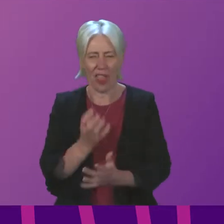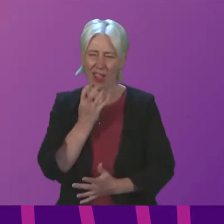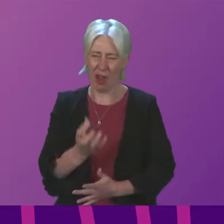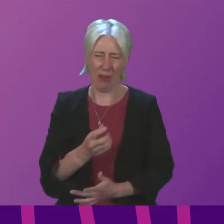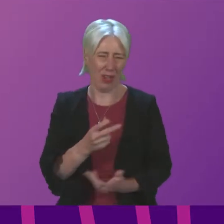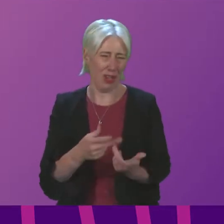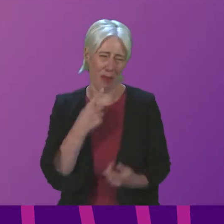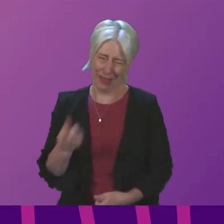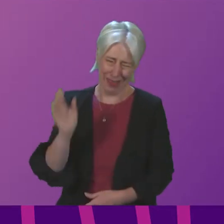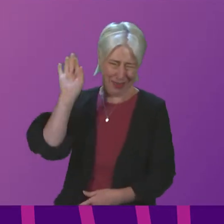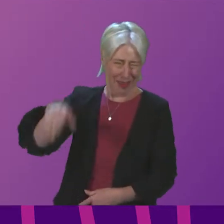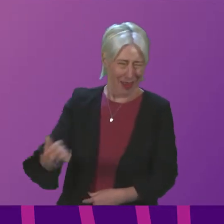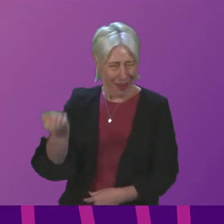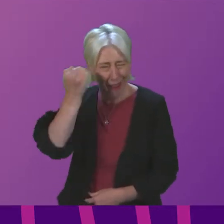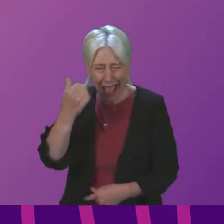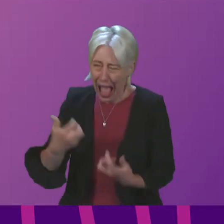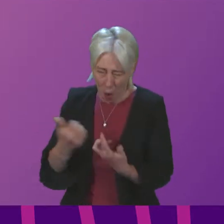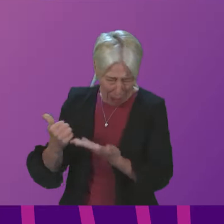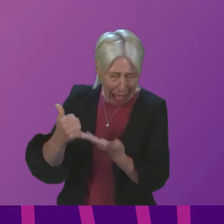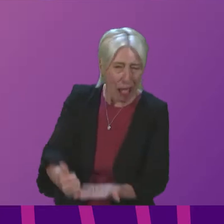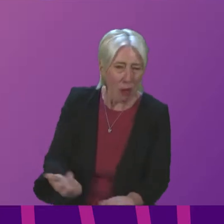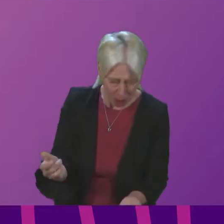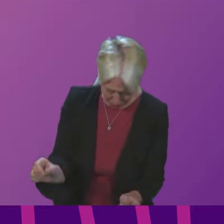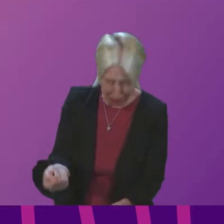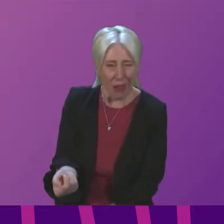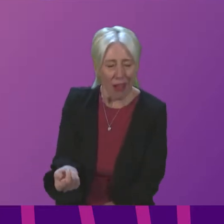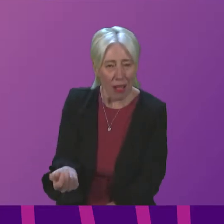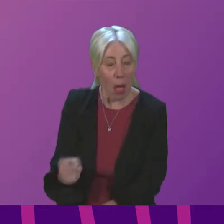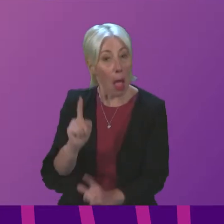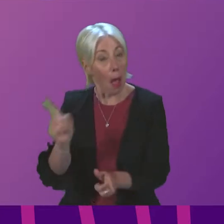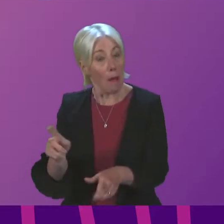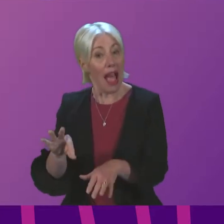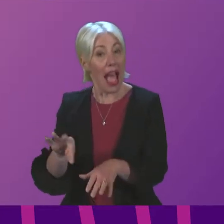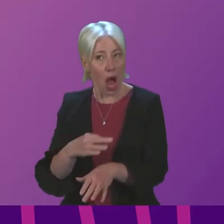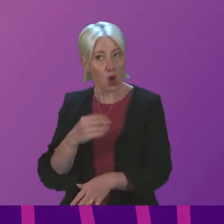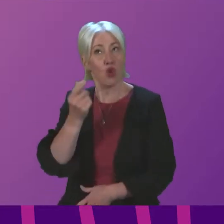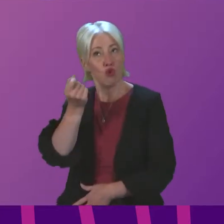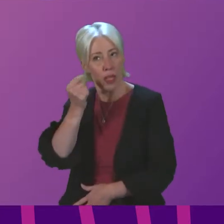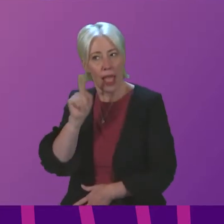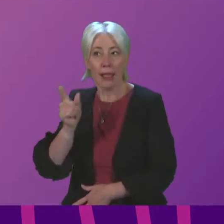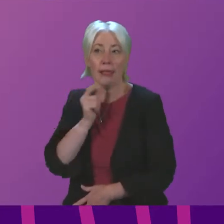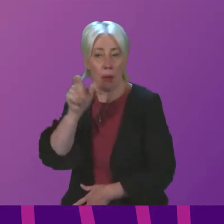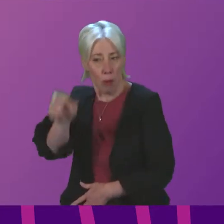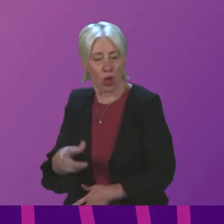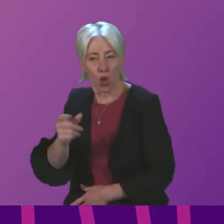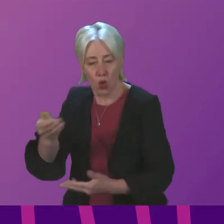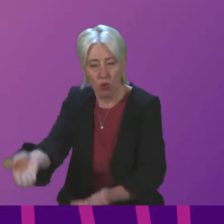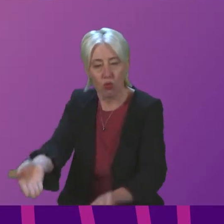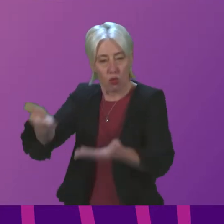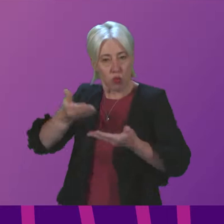ridiculous, Andrew. How's that going to help? But he was willing and able to recognize the contributions and gifts of another.